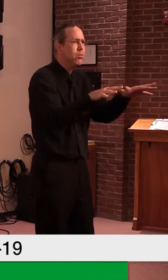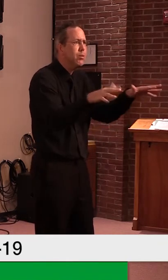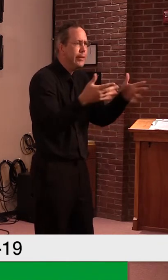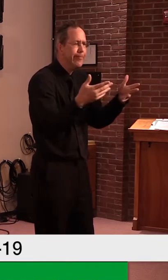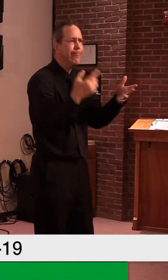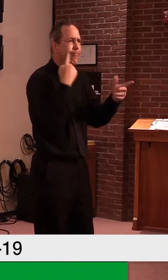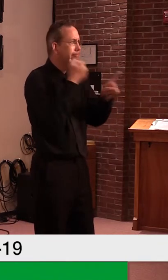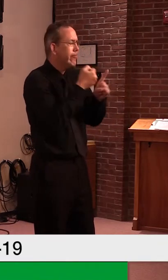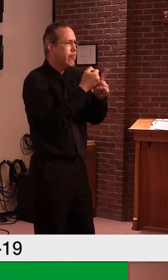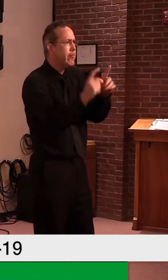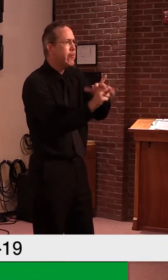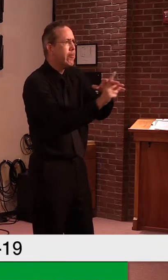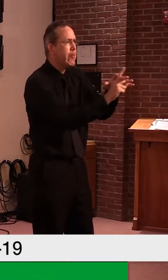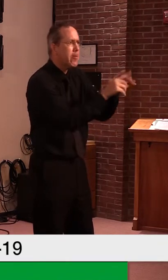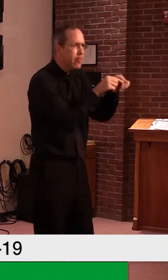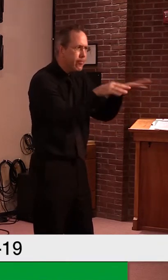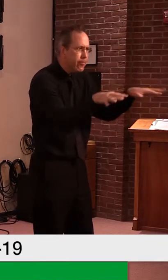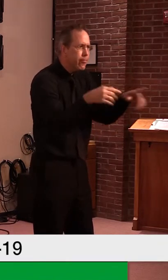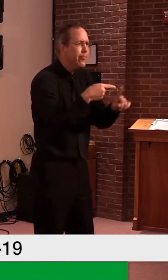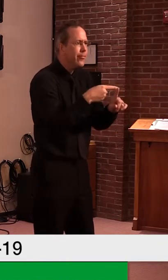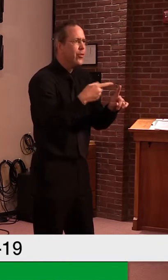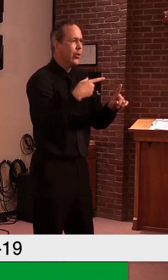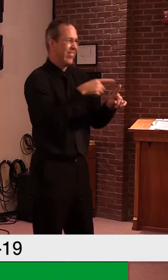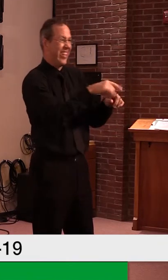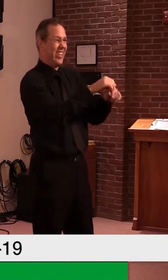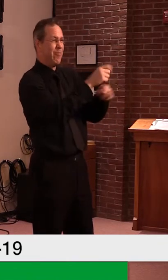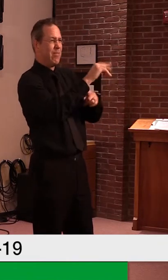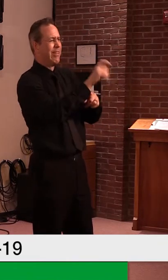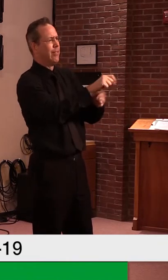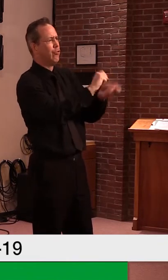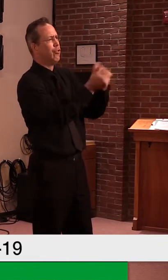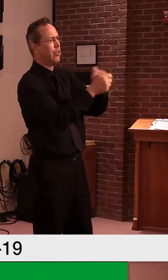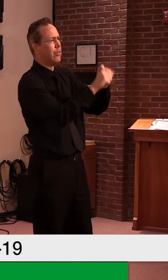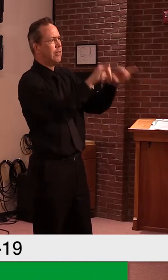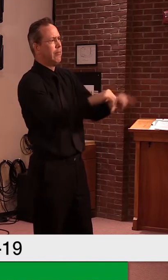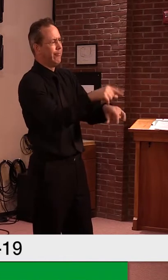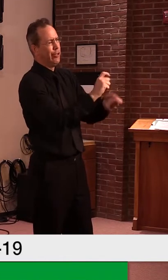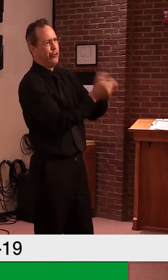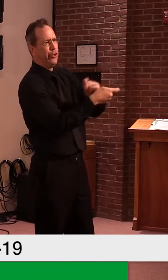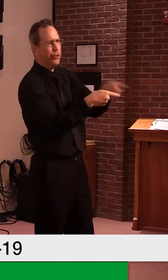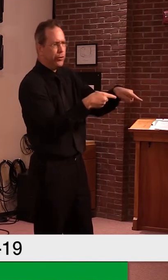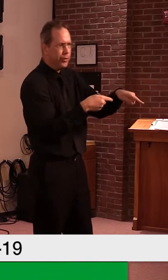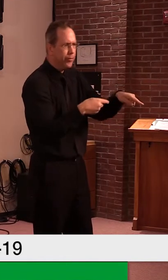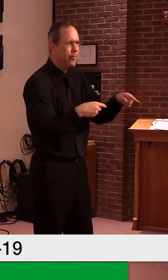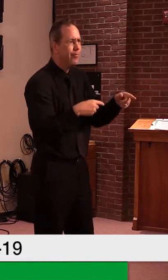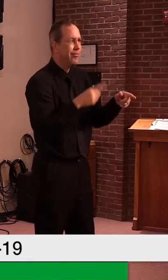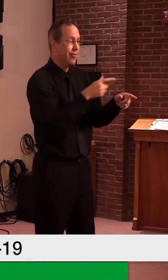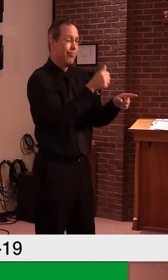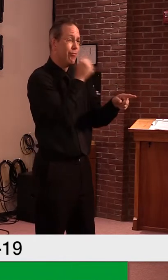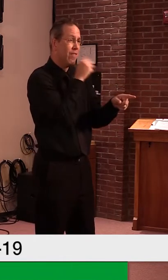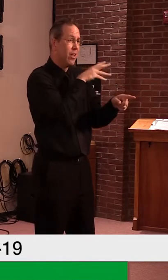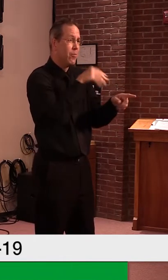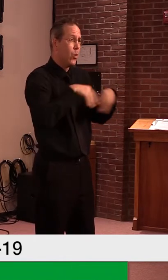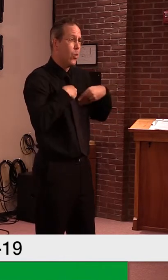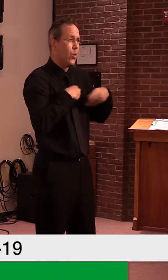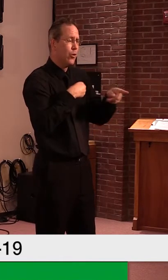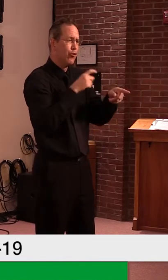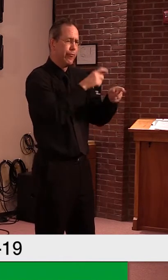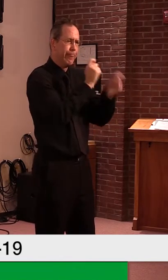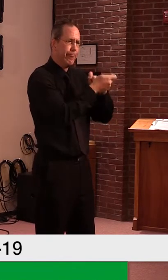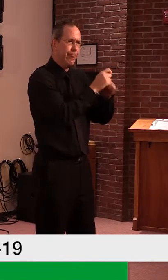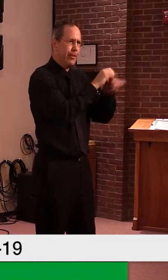tactics needed to change, and the core civic protocols needed to simulate Vermont's.